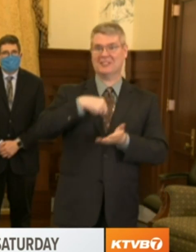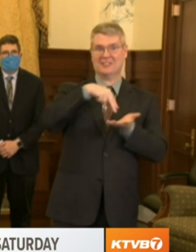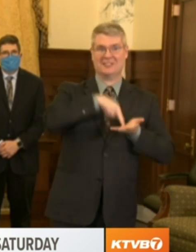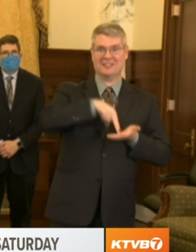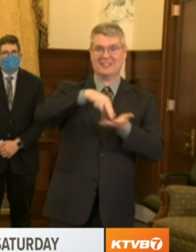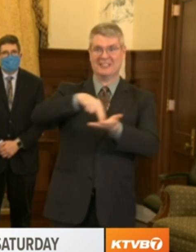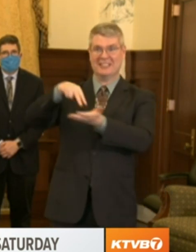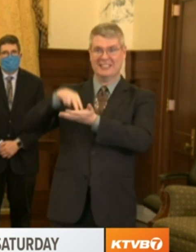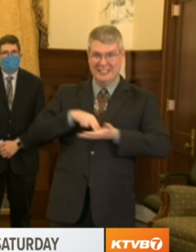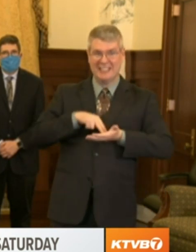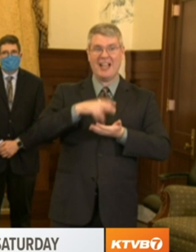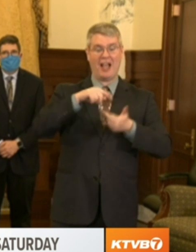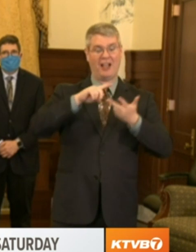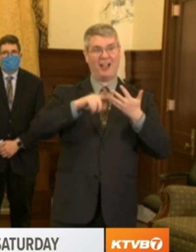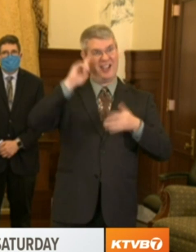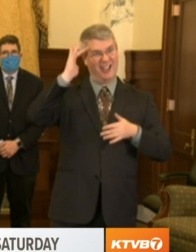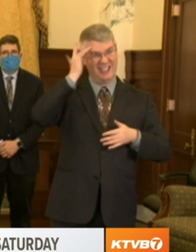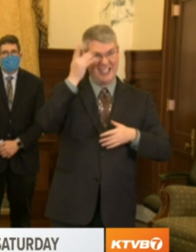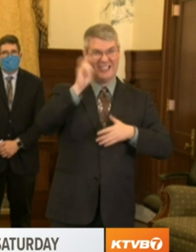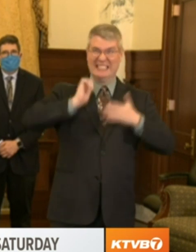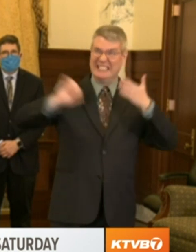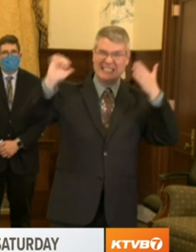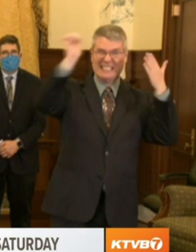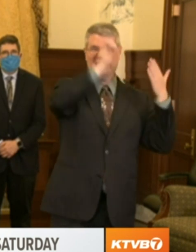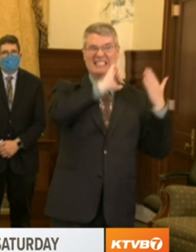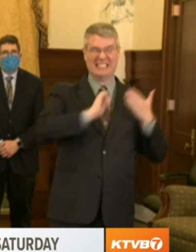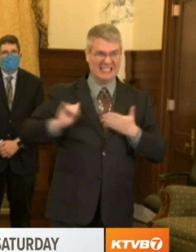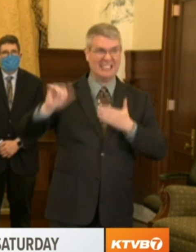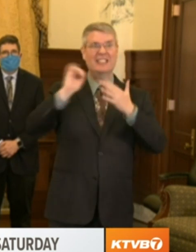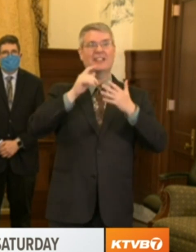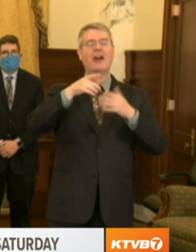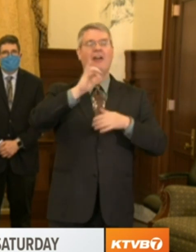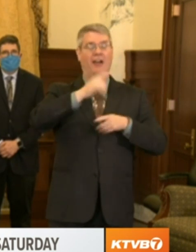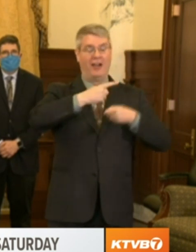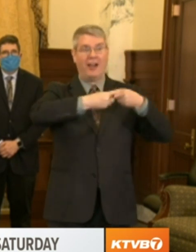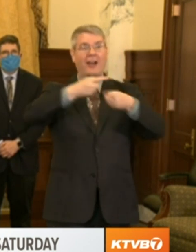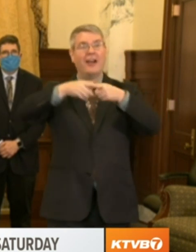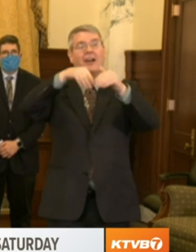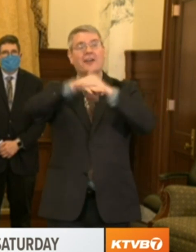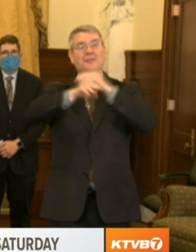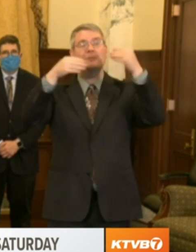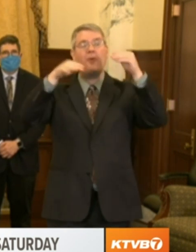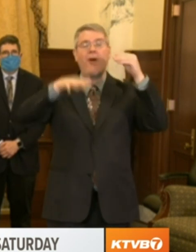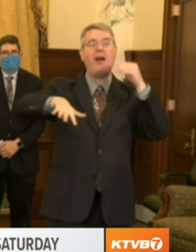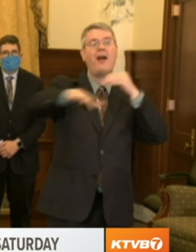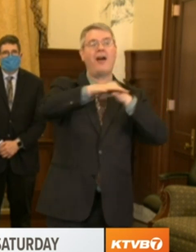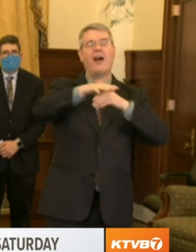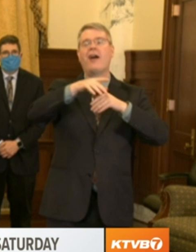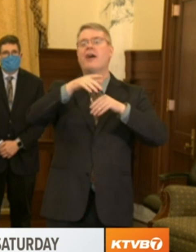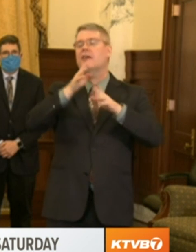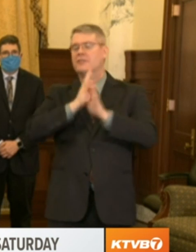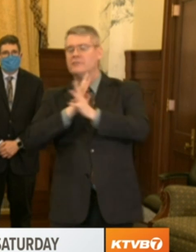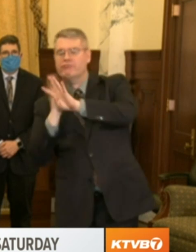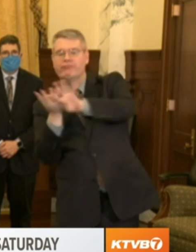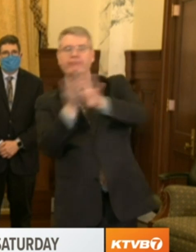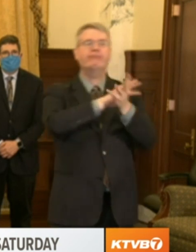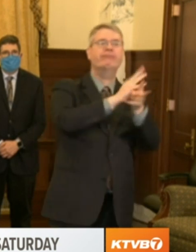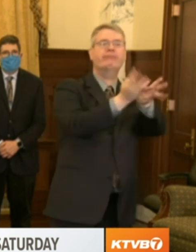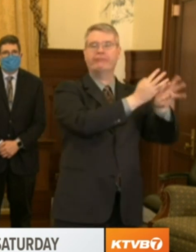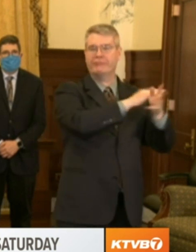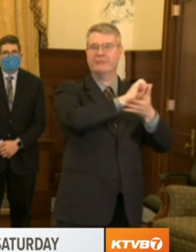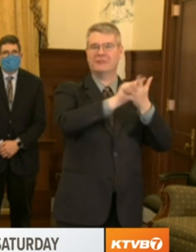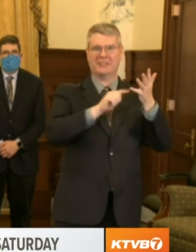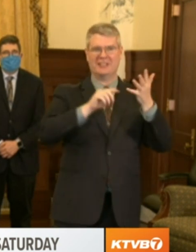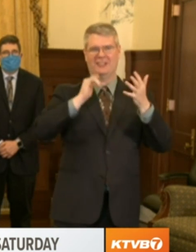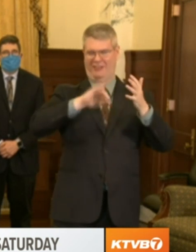of the coronavirus. Yet all of these are different from what we're used to. But